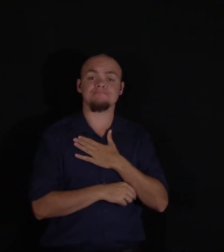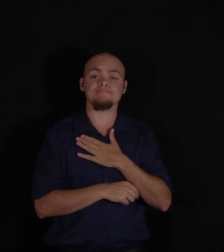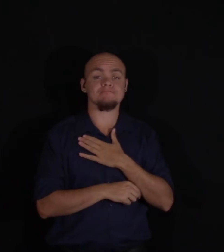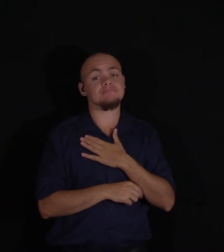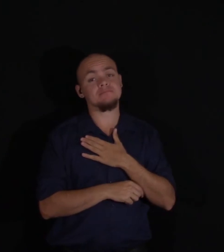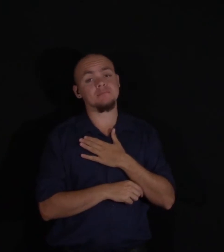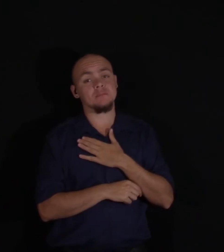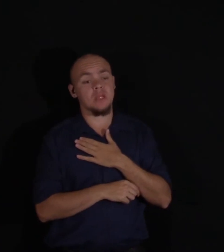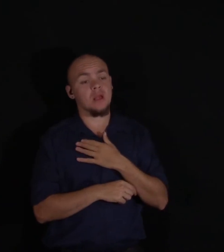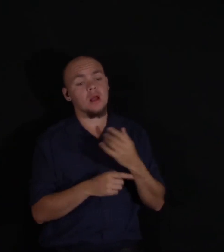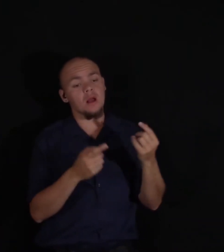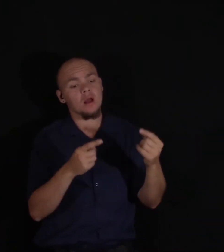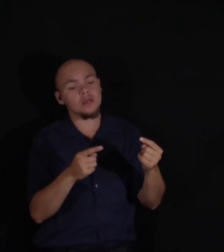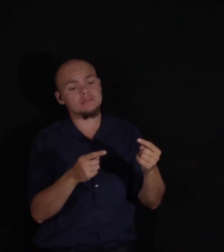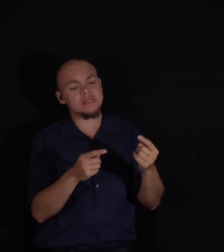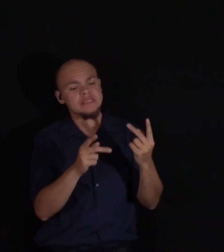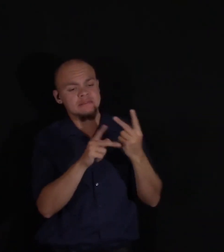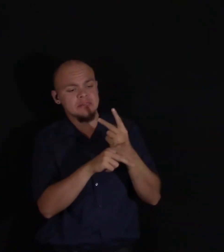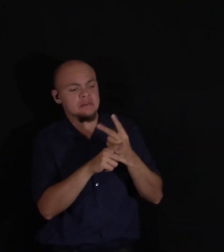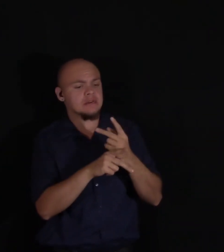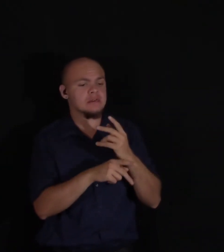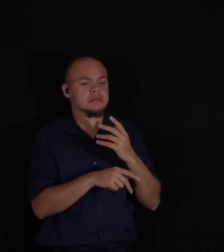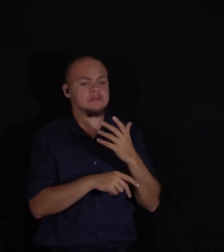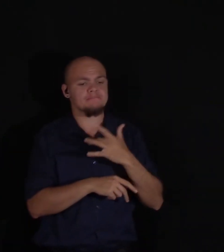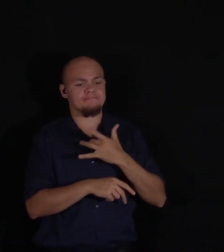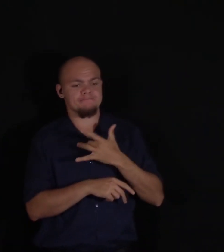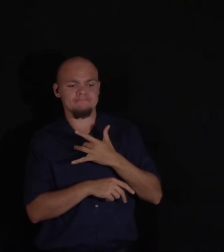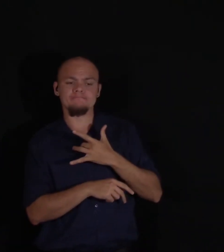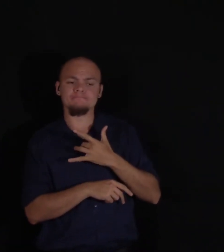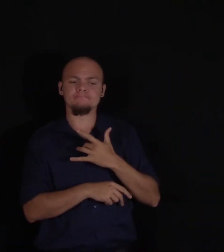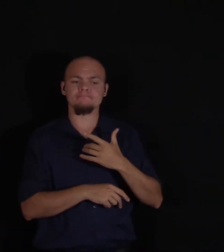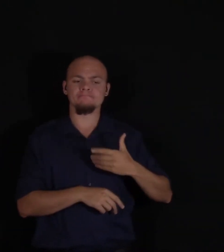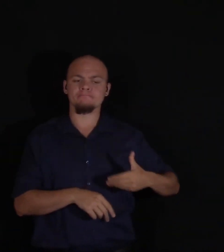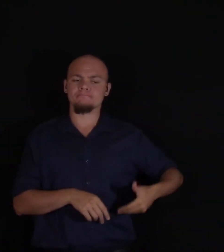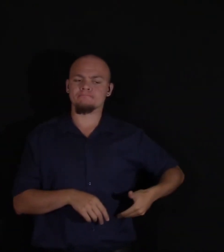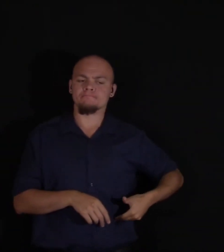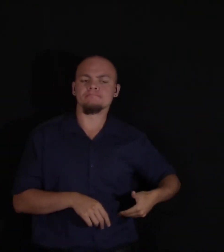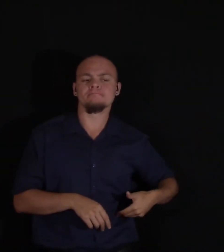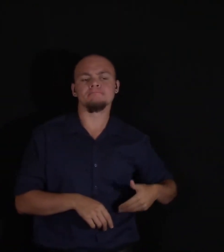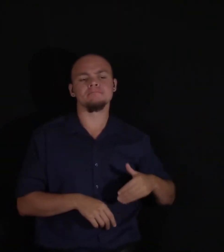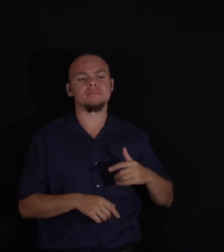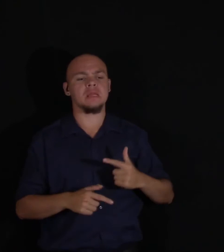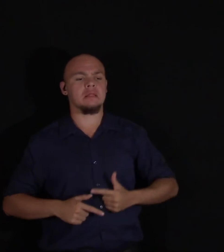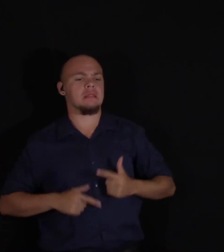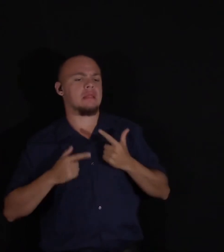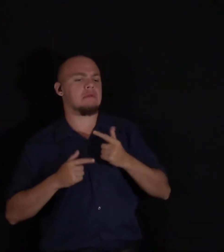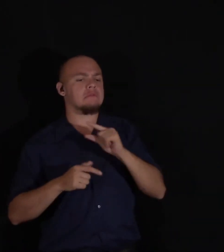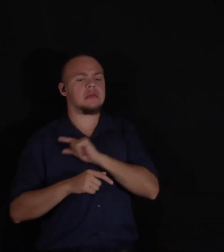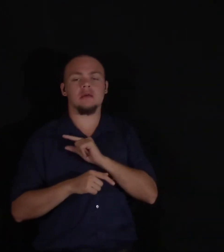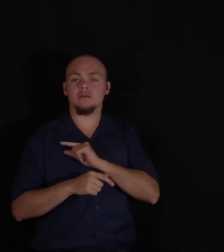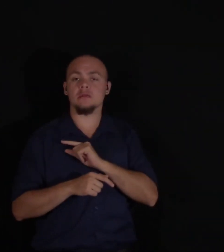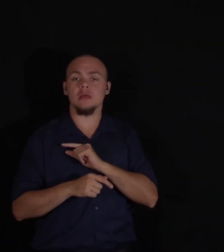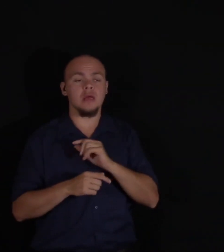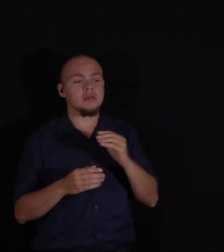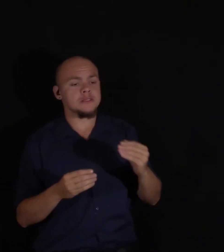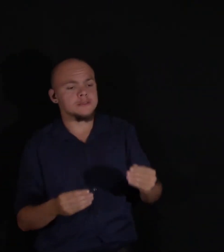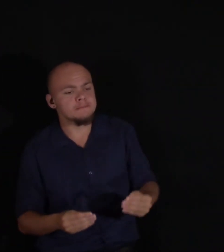arguments deduced from the feelings of his serene conscience and guiltless life, to inspire me with fortitude and